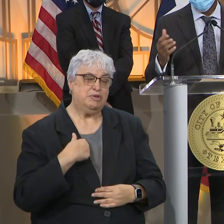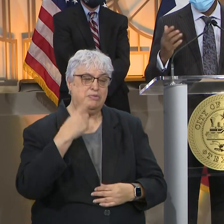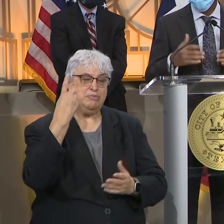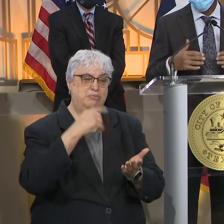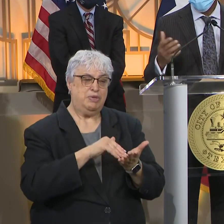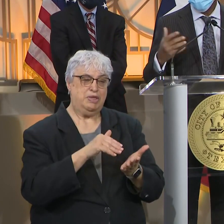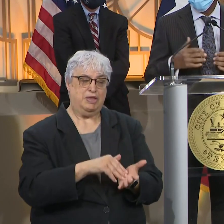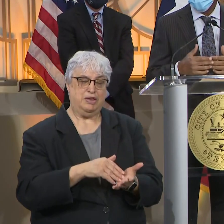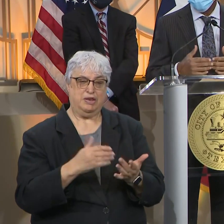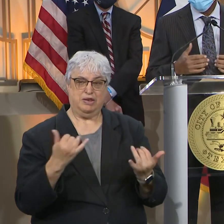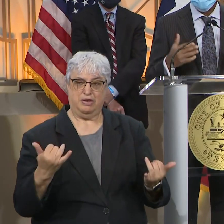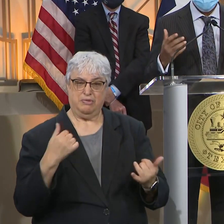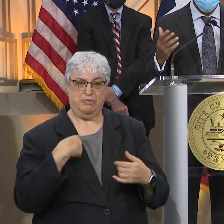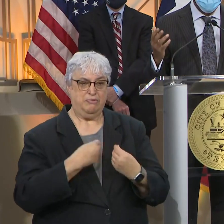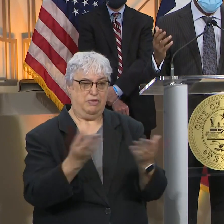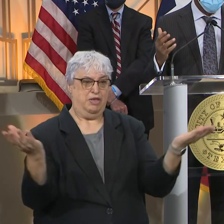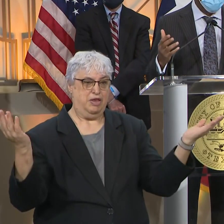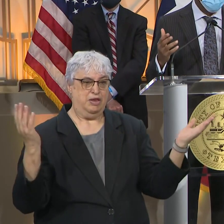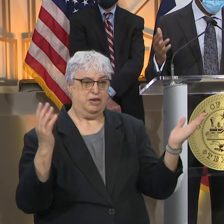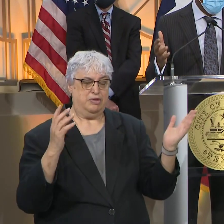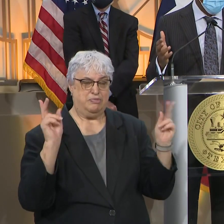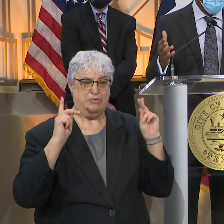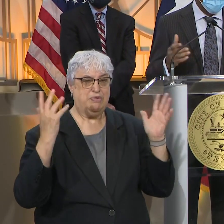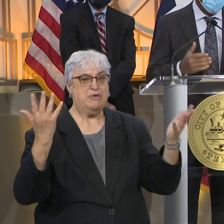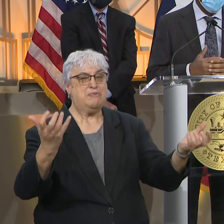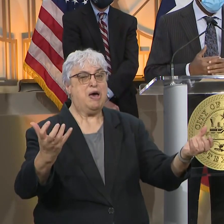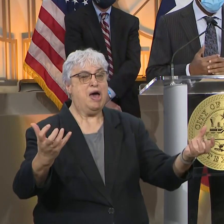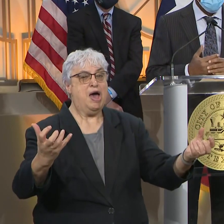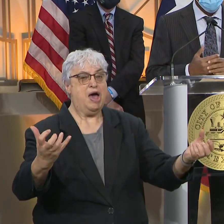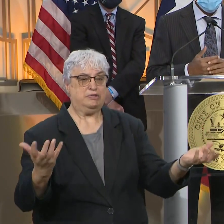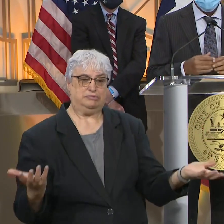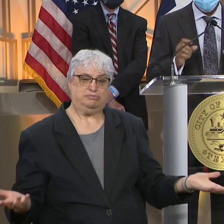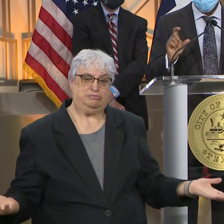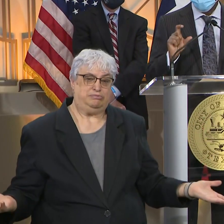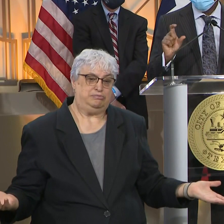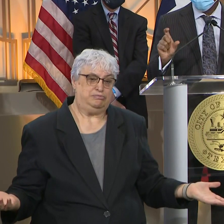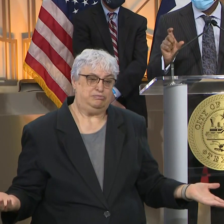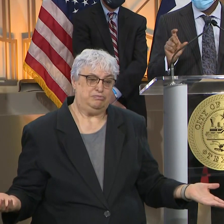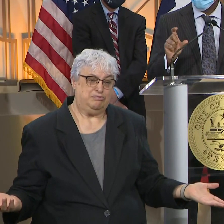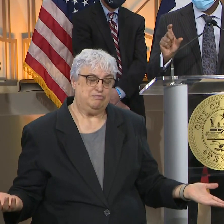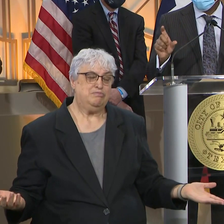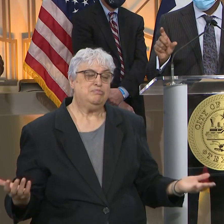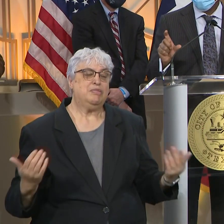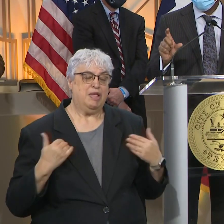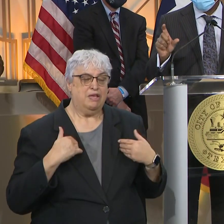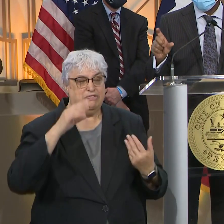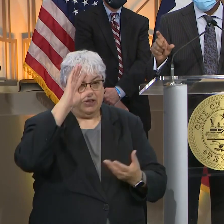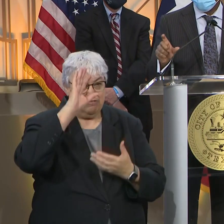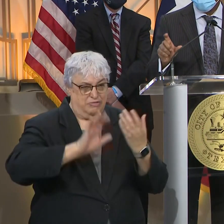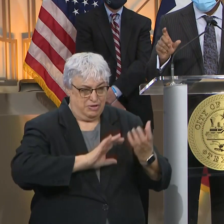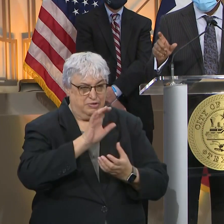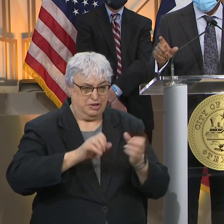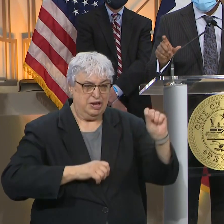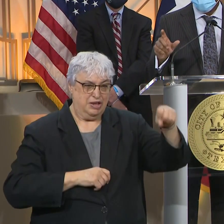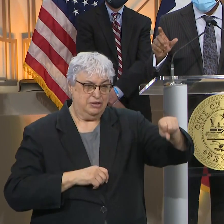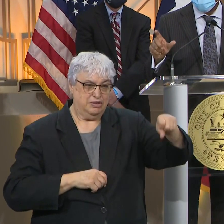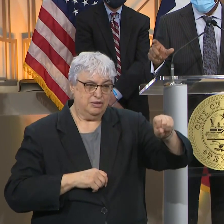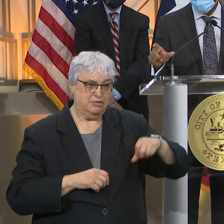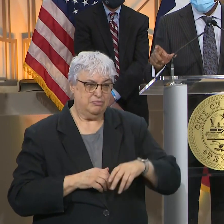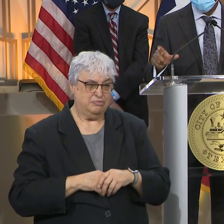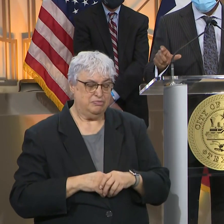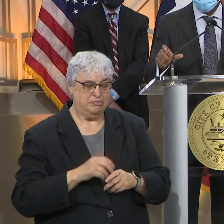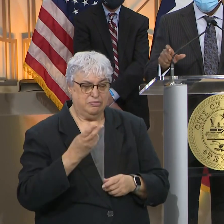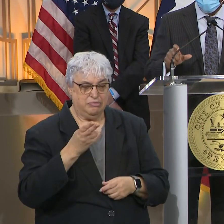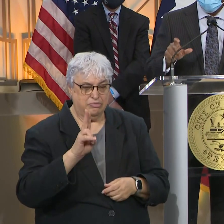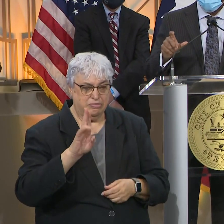doses that we could provide because the demand is so huge. There is some confusion when you talk about these